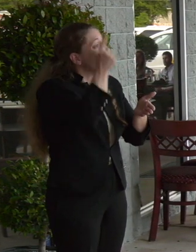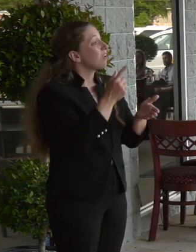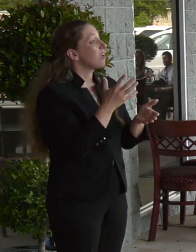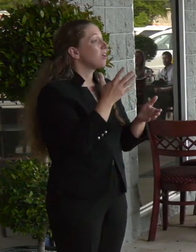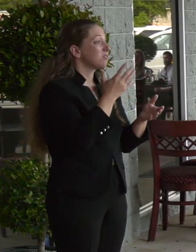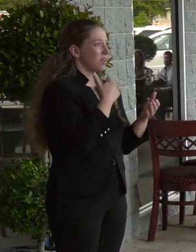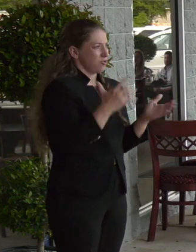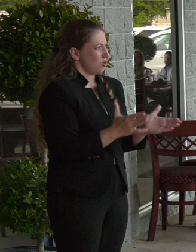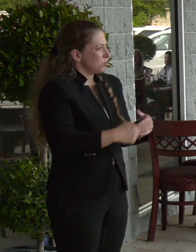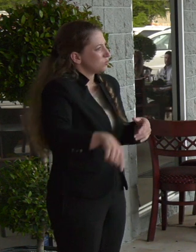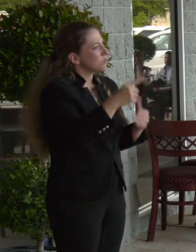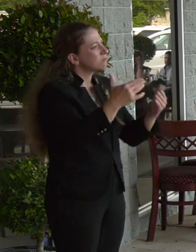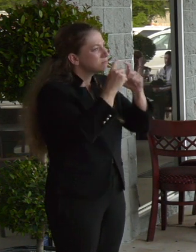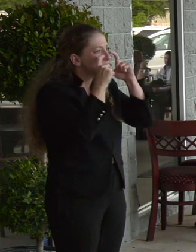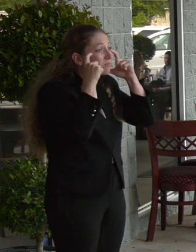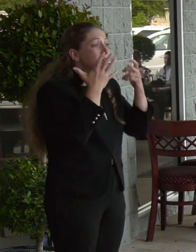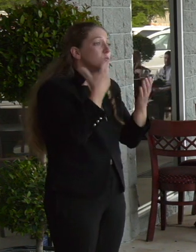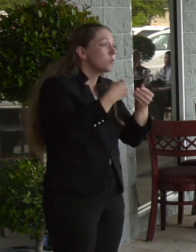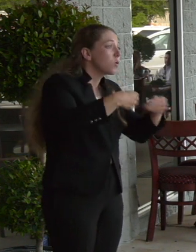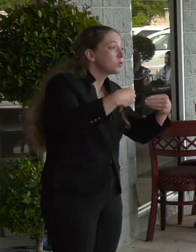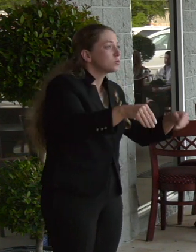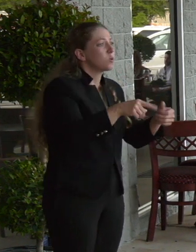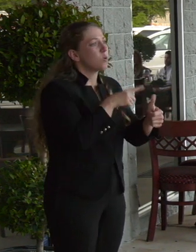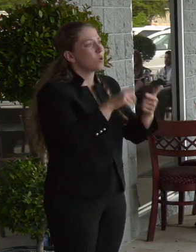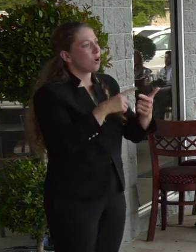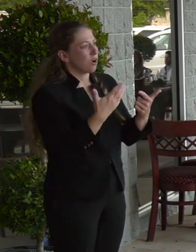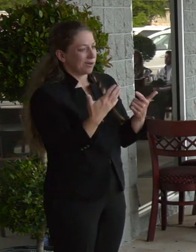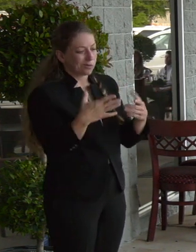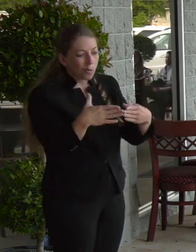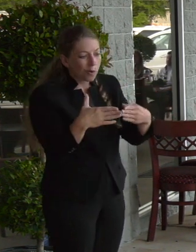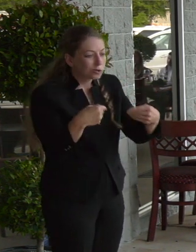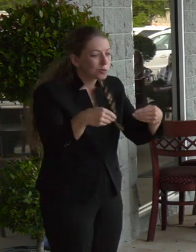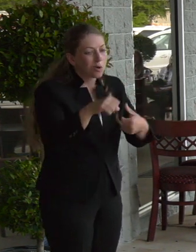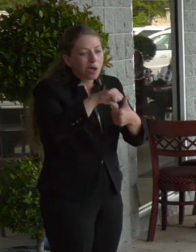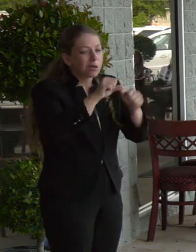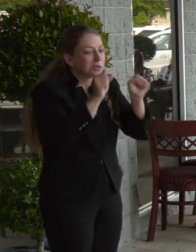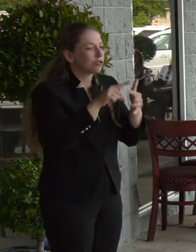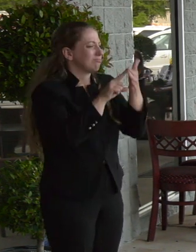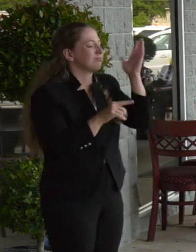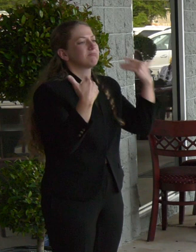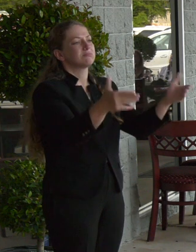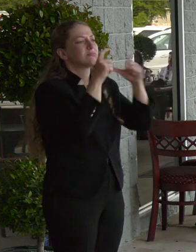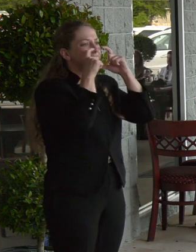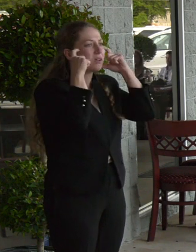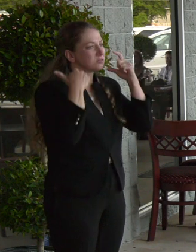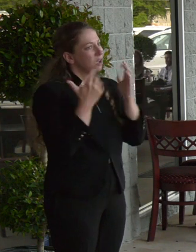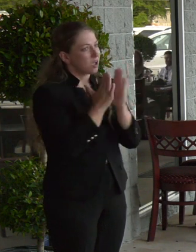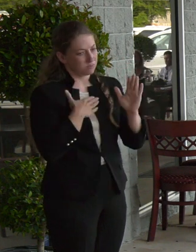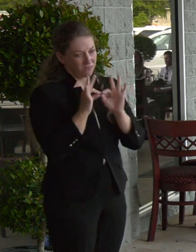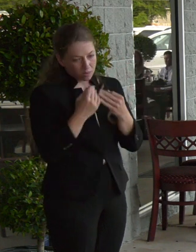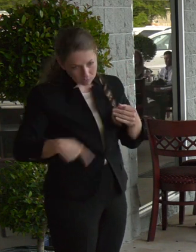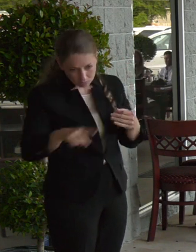stores or convenience stores or places shopping that are close. I'm in a mask and I'm asking my family to do the same. Obviously,